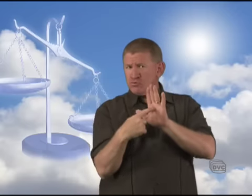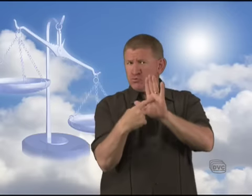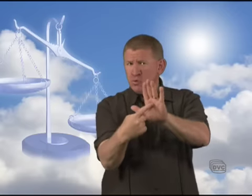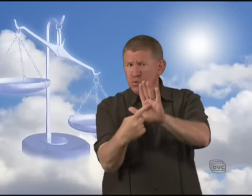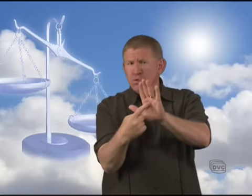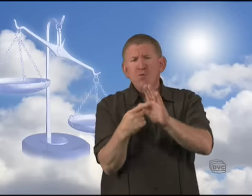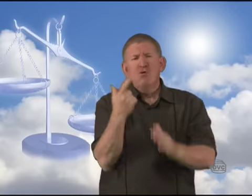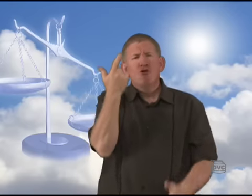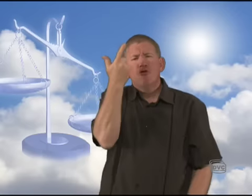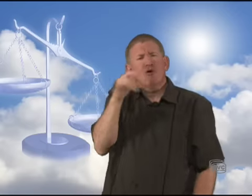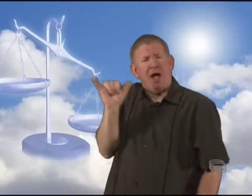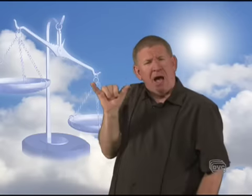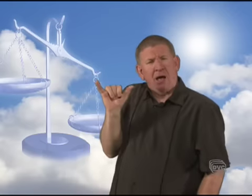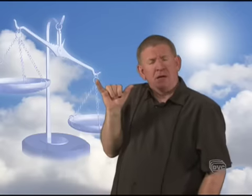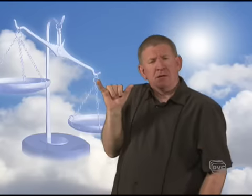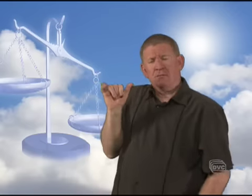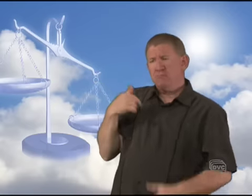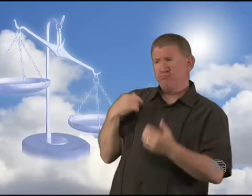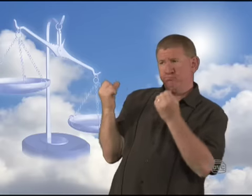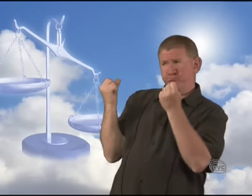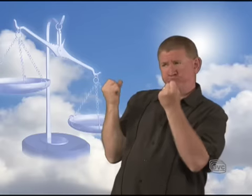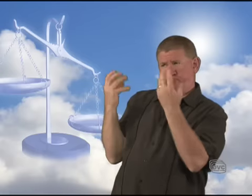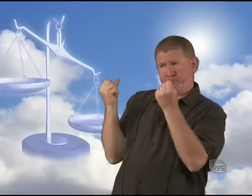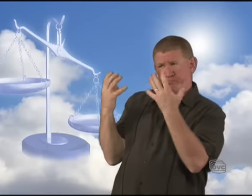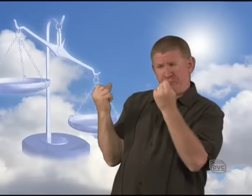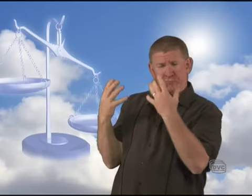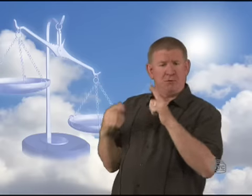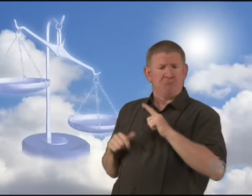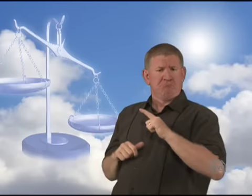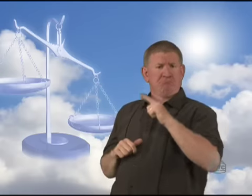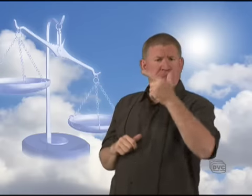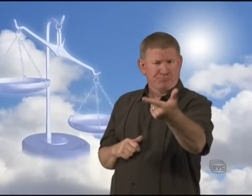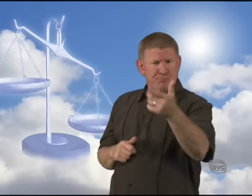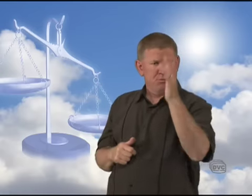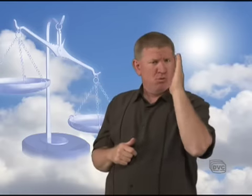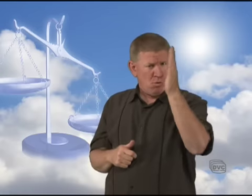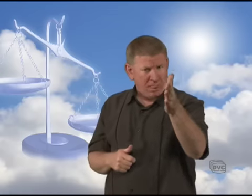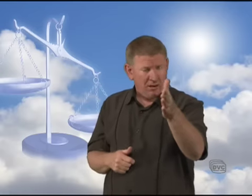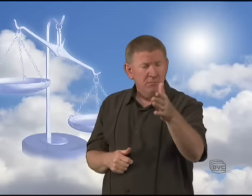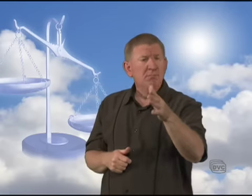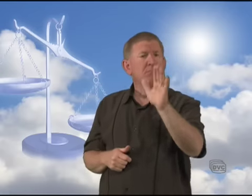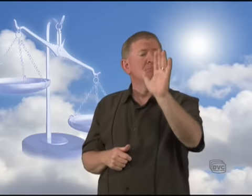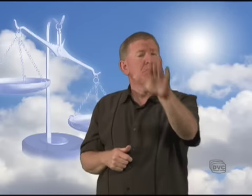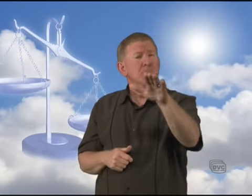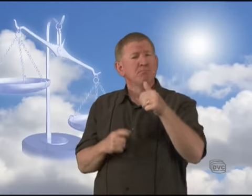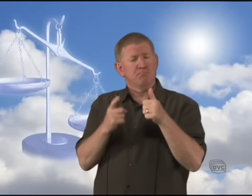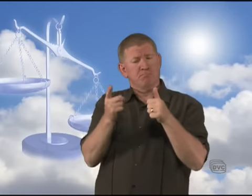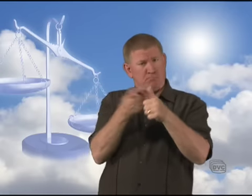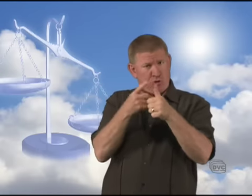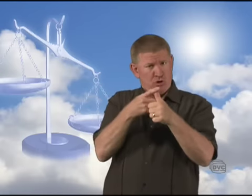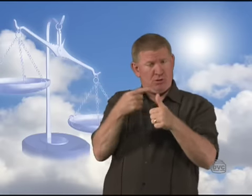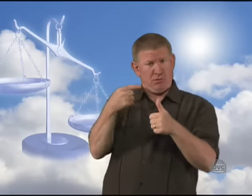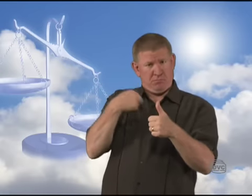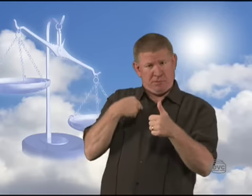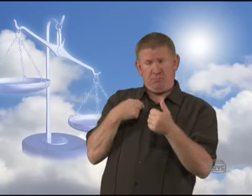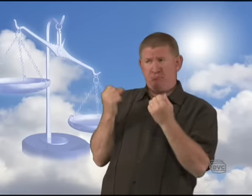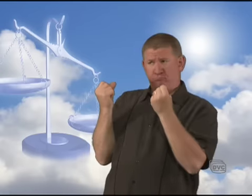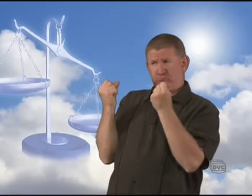what would that look like? I'll tell you what. Let me show you what that's like. First I'll say a prayer to